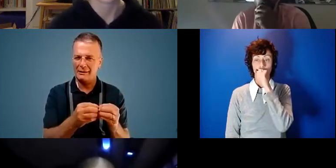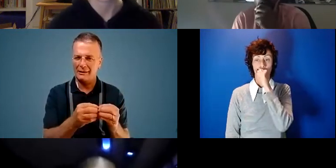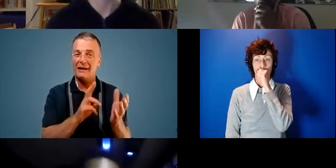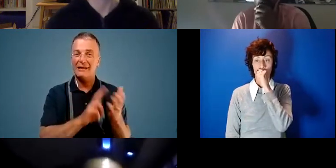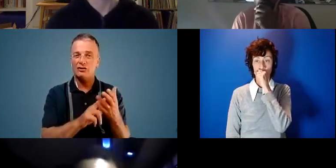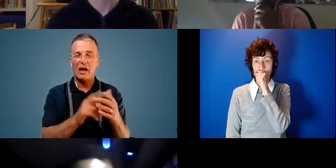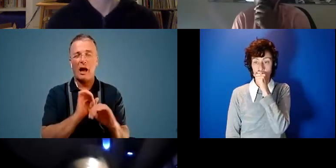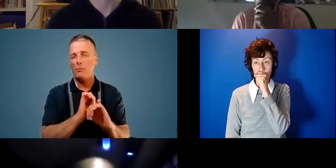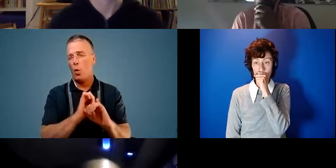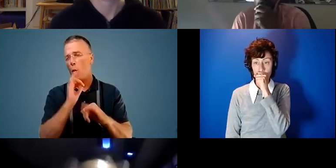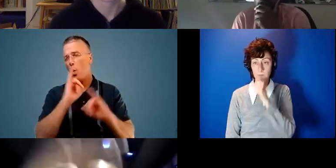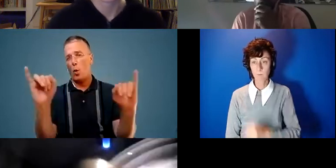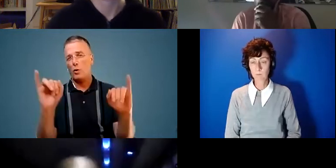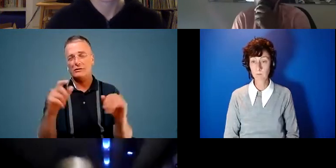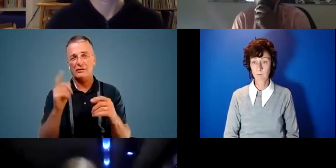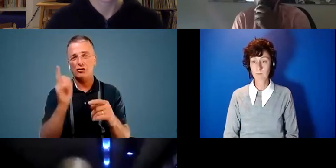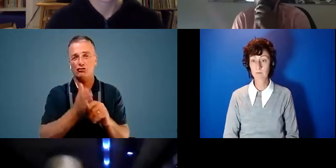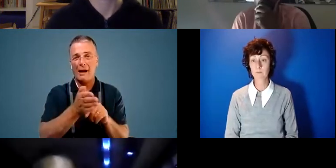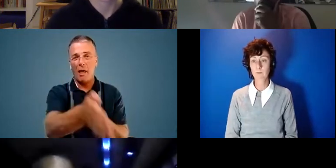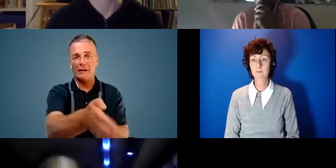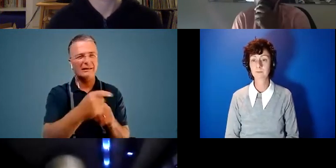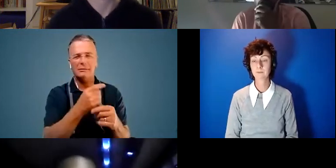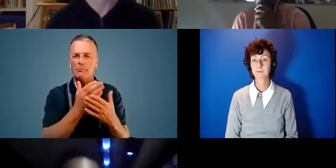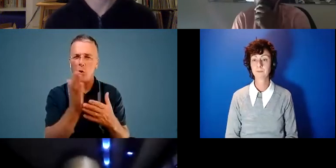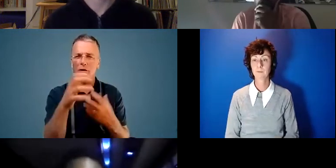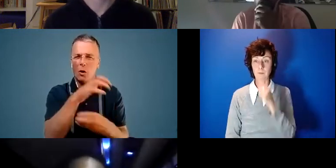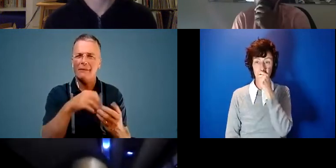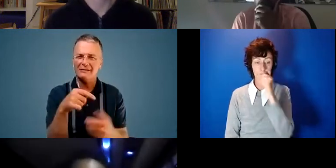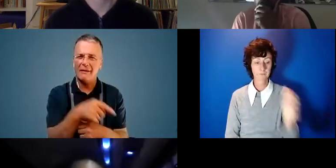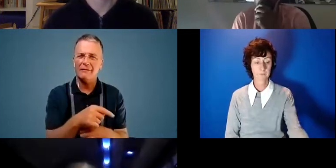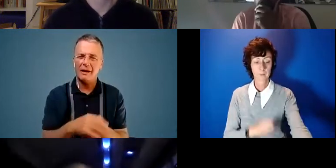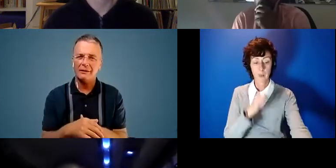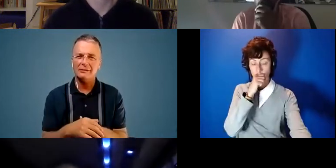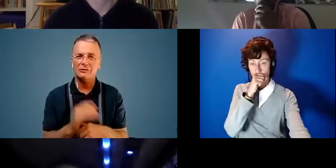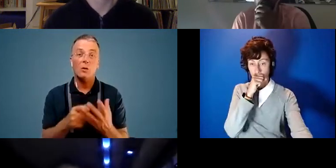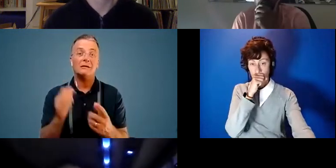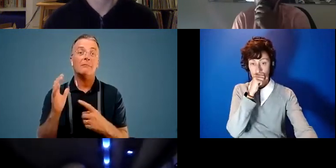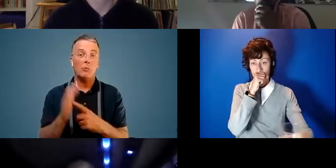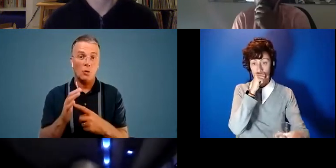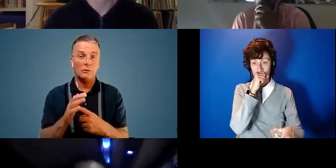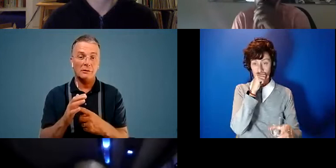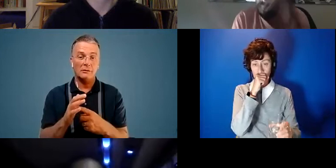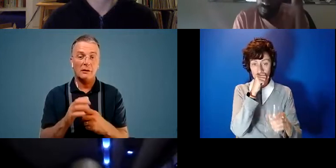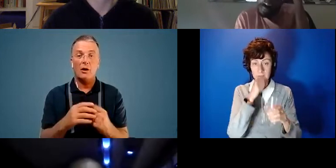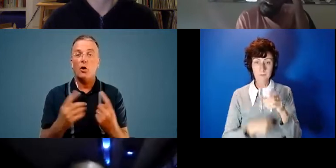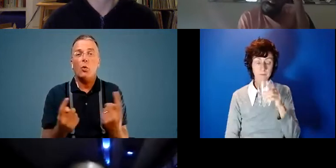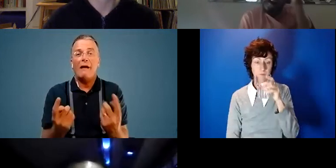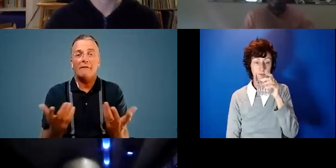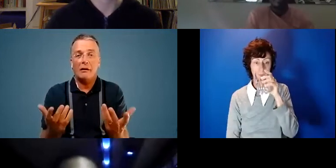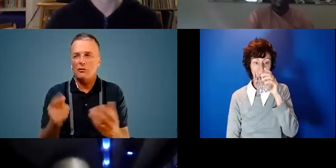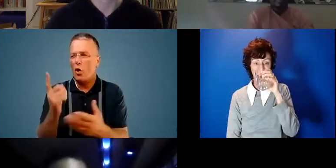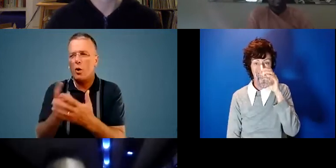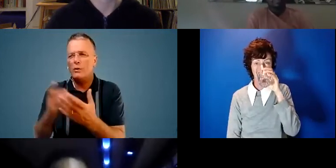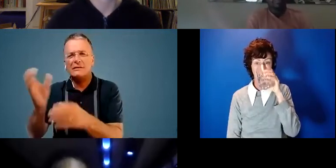of poor straight lights it's far more complex than that so it's really important that whoever they are not just science